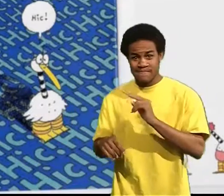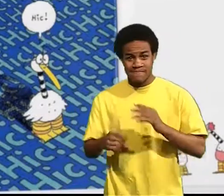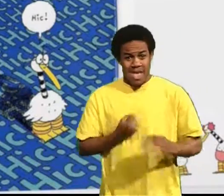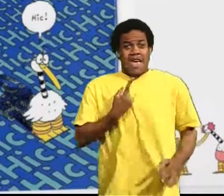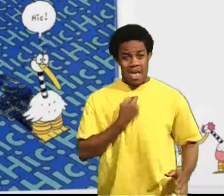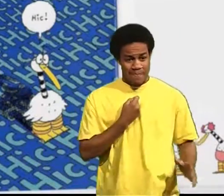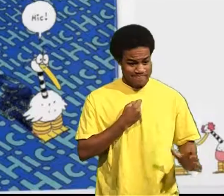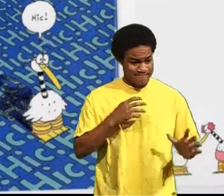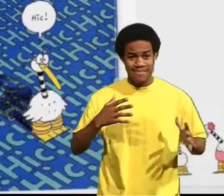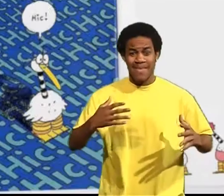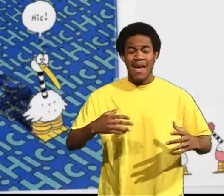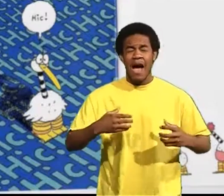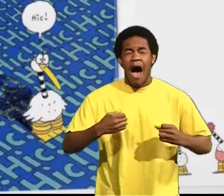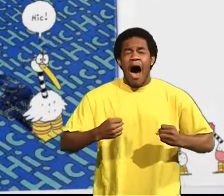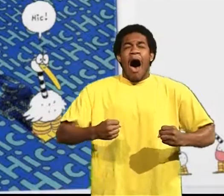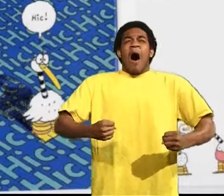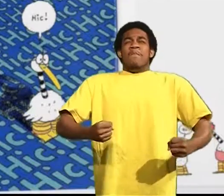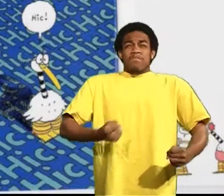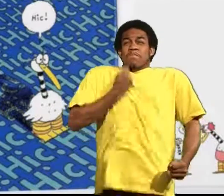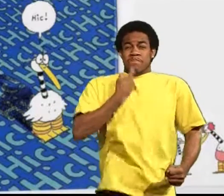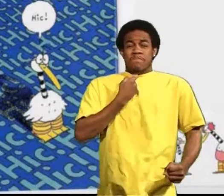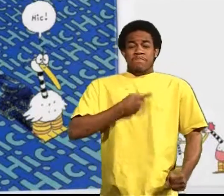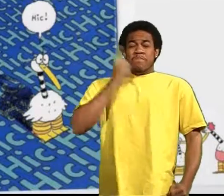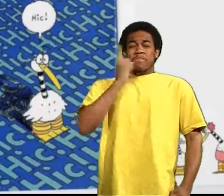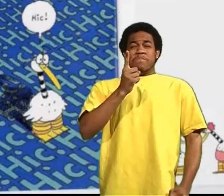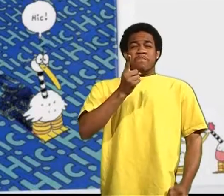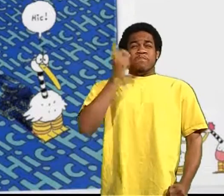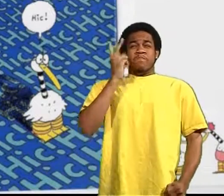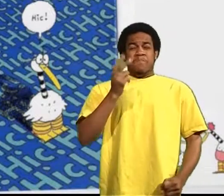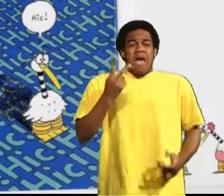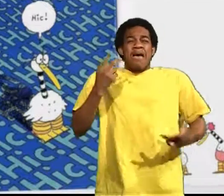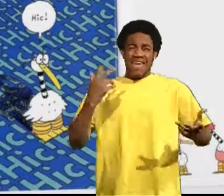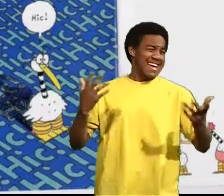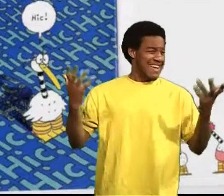Sebastian took a deep breath and held his breath. But it didn't work.